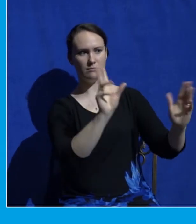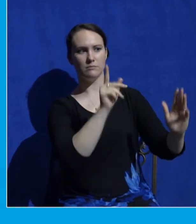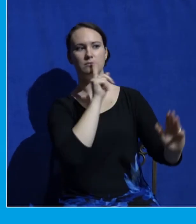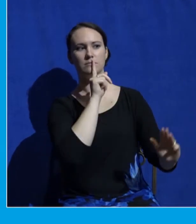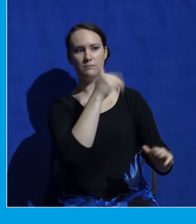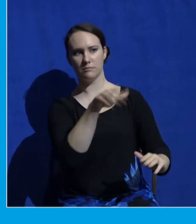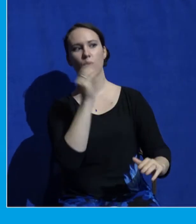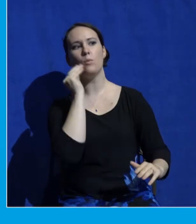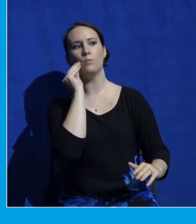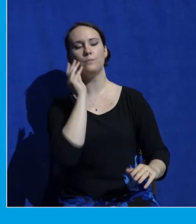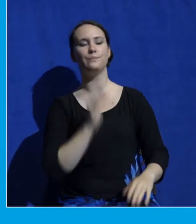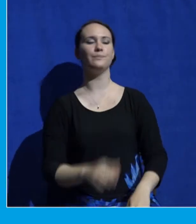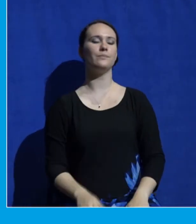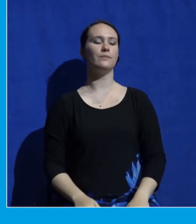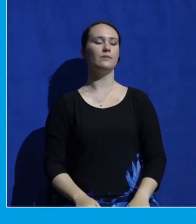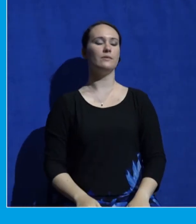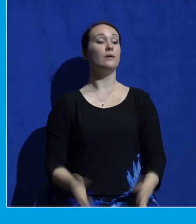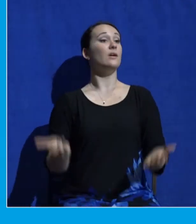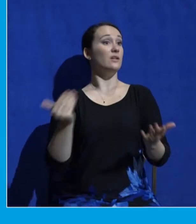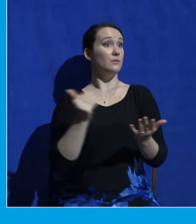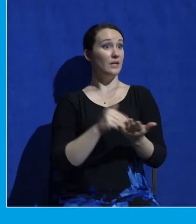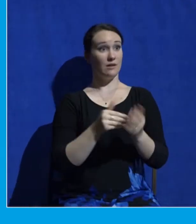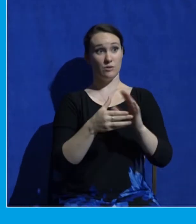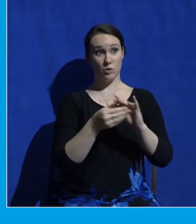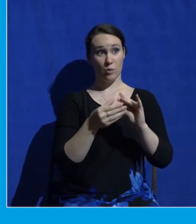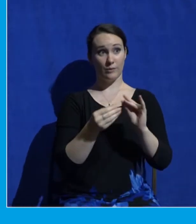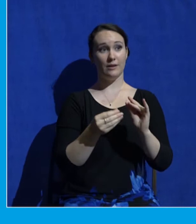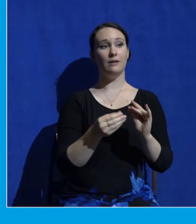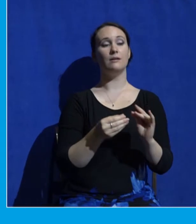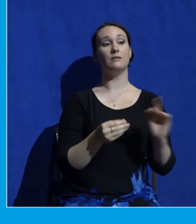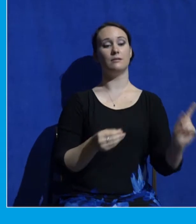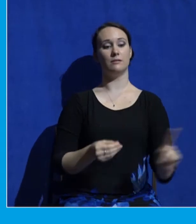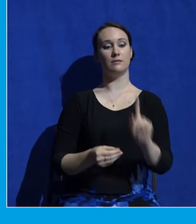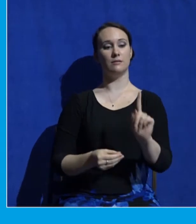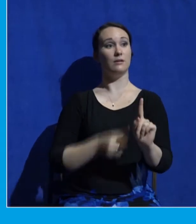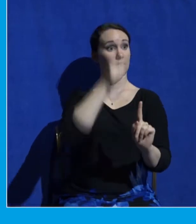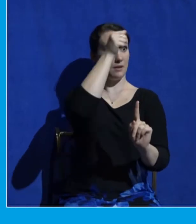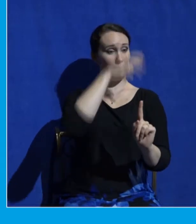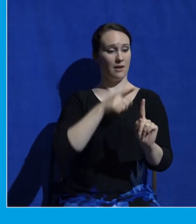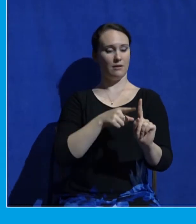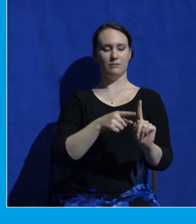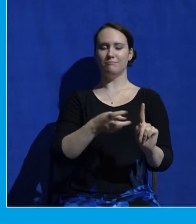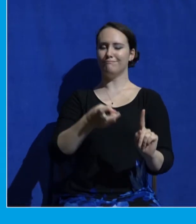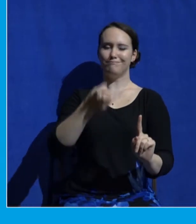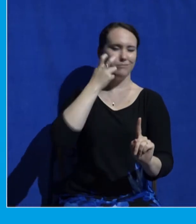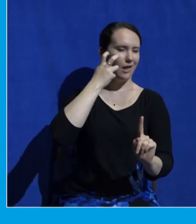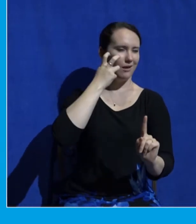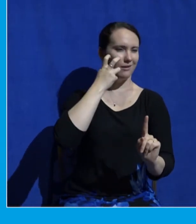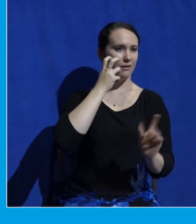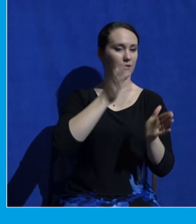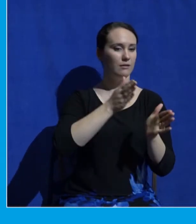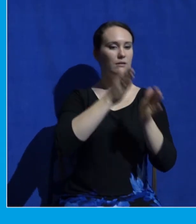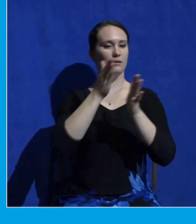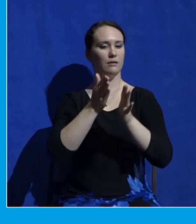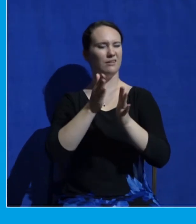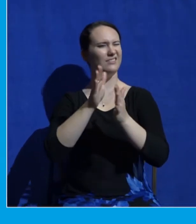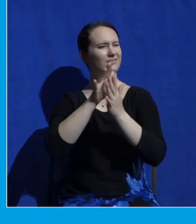So again, in this story, this man goes from being totally blind to being able to see in part, to being able to see